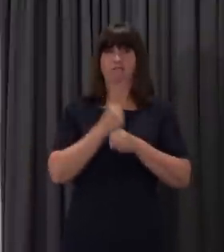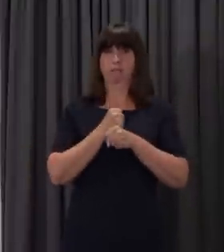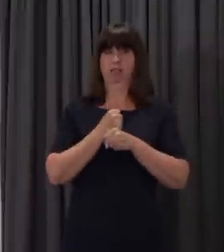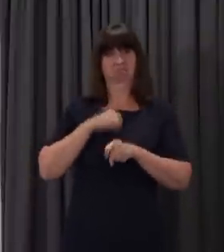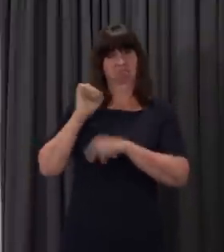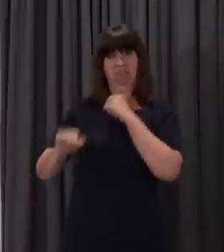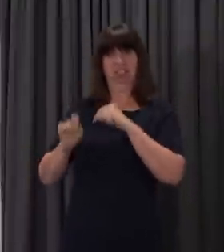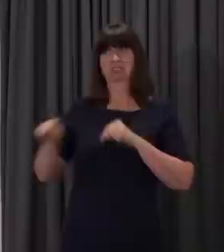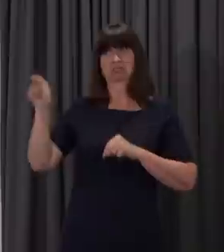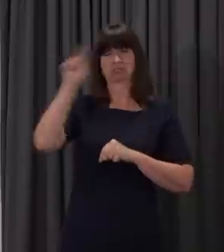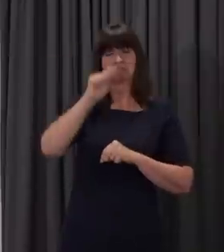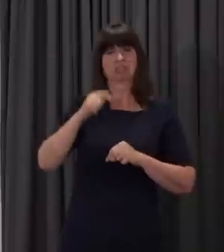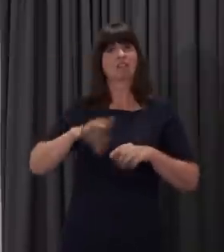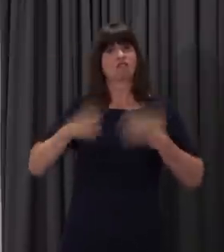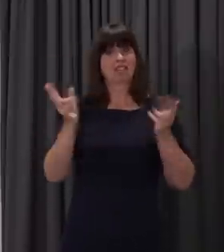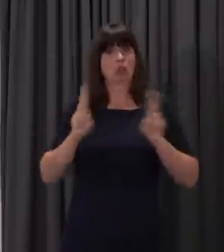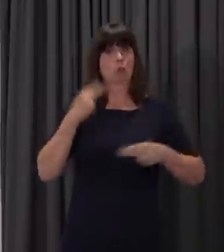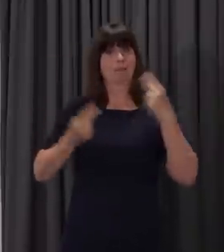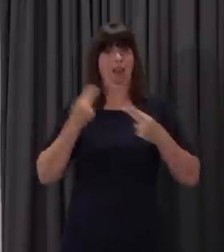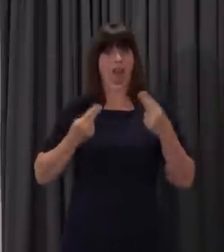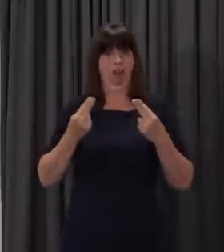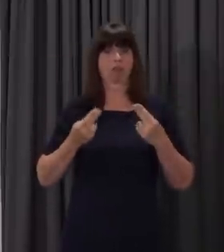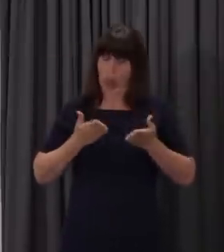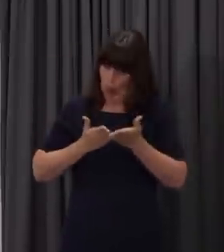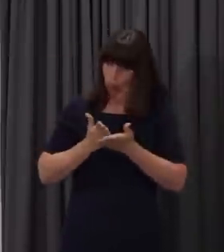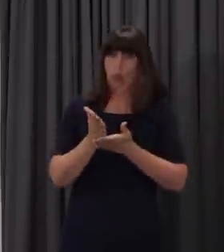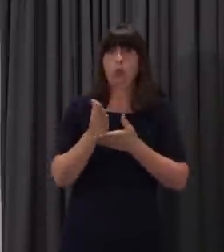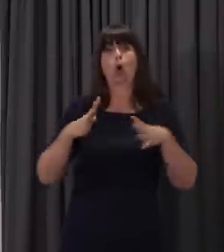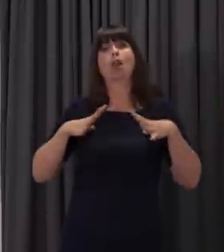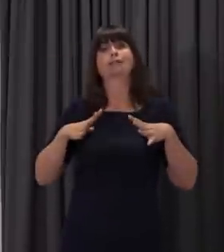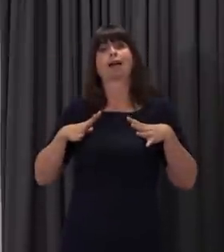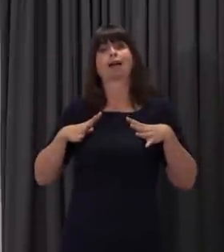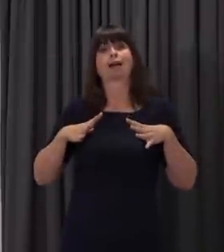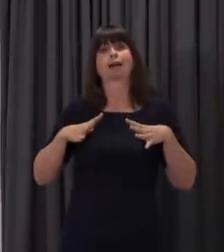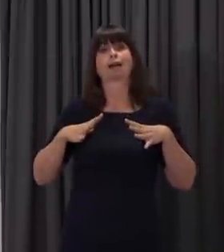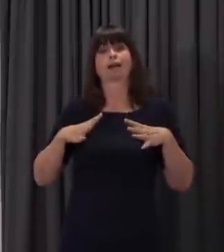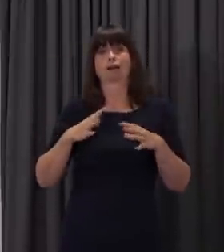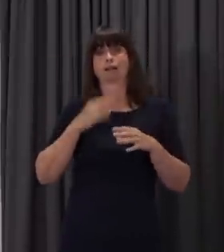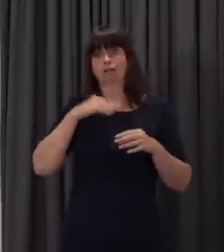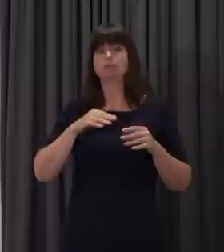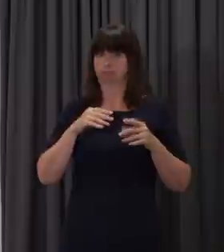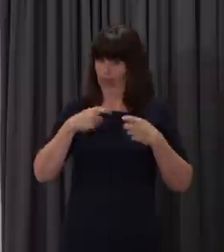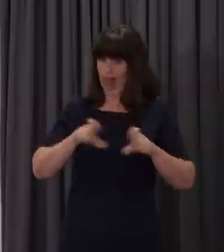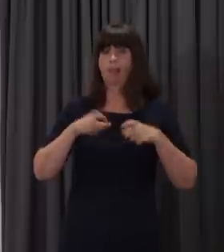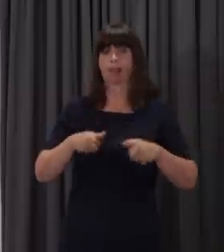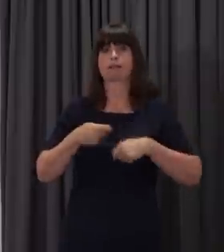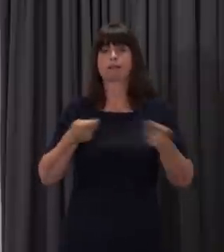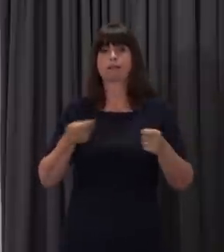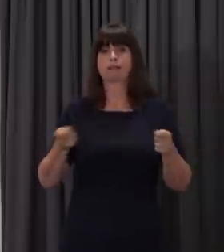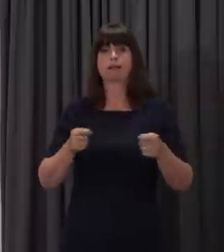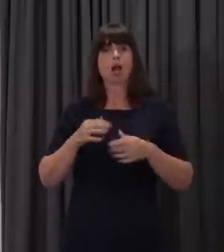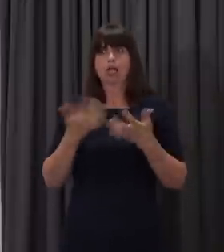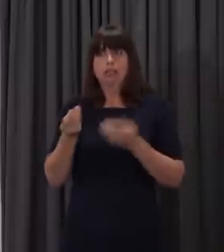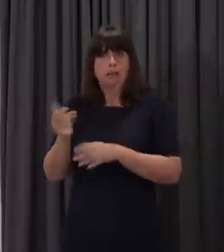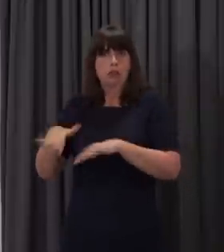Kingdom to commit to funding free school meals during the school holidays. We've invested heavily to ensure that our digitally excluded children